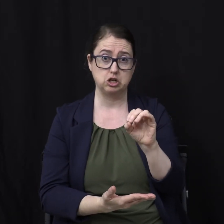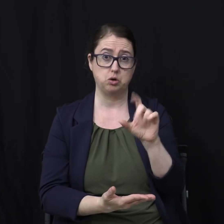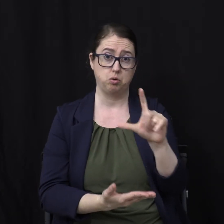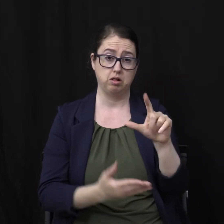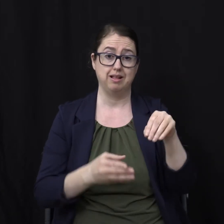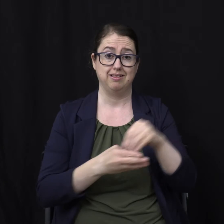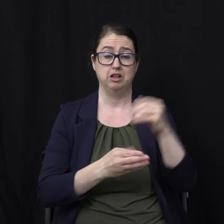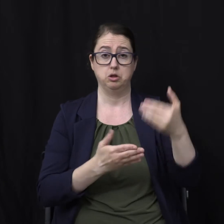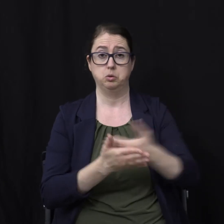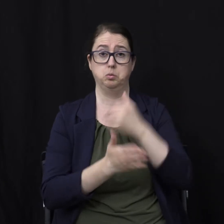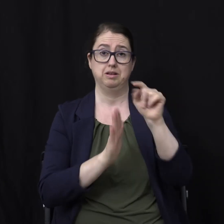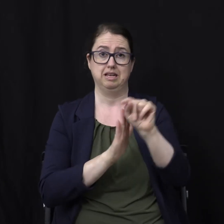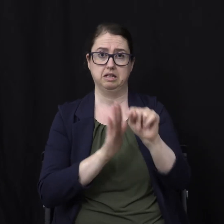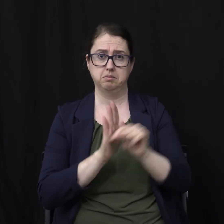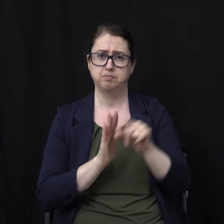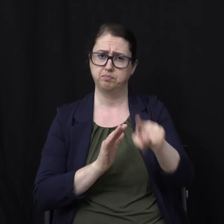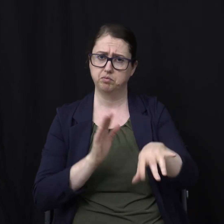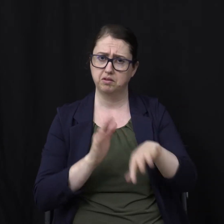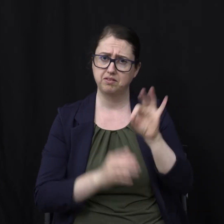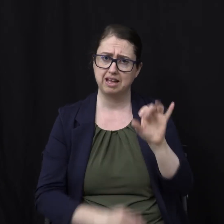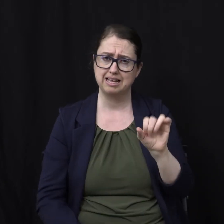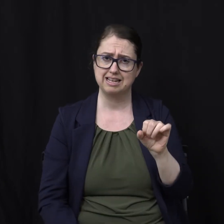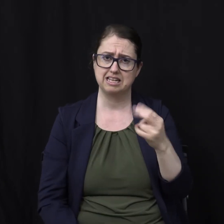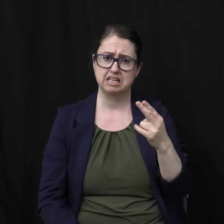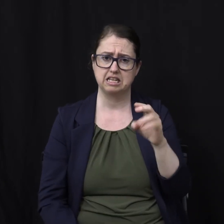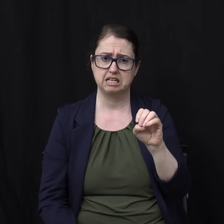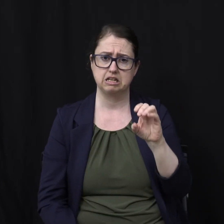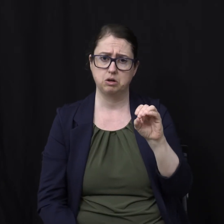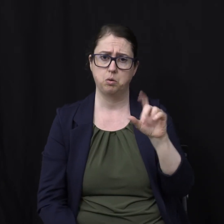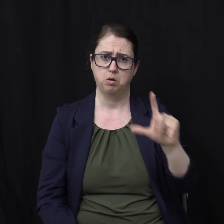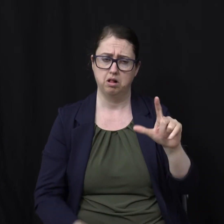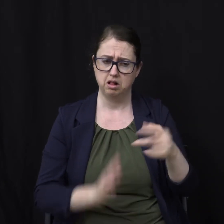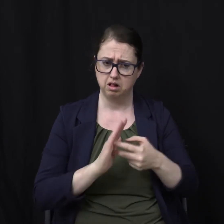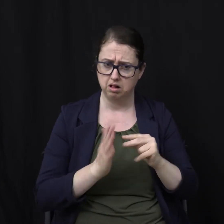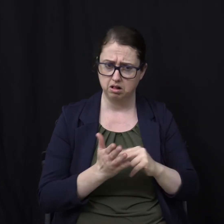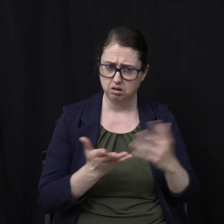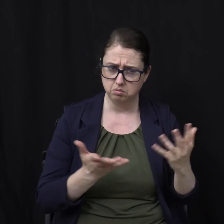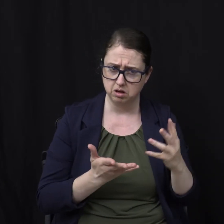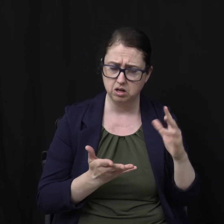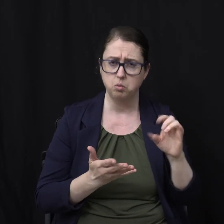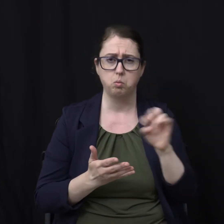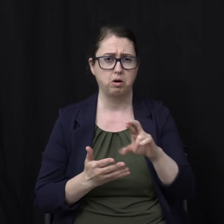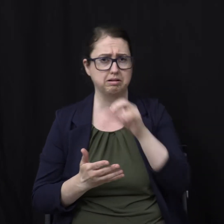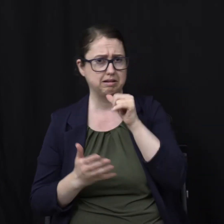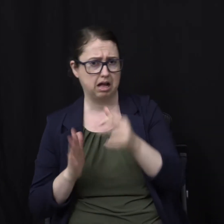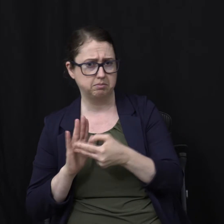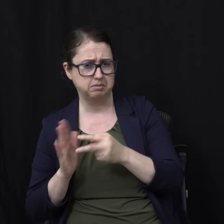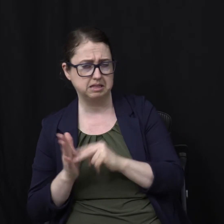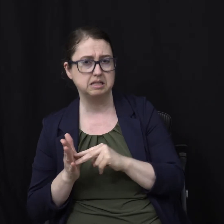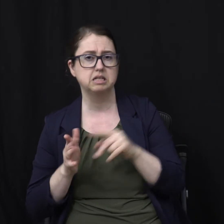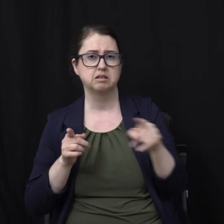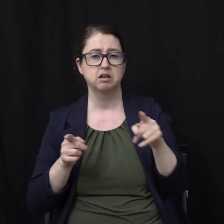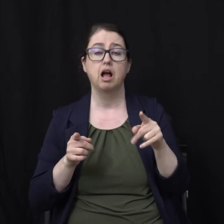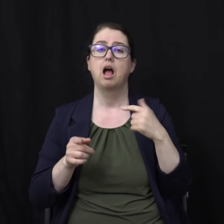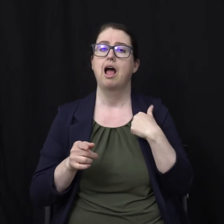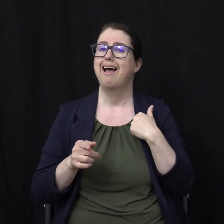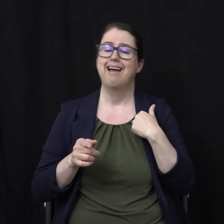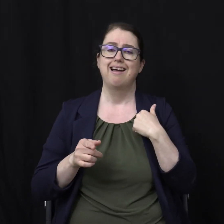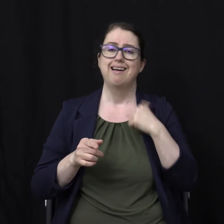And you will discover What sheol is And what it is not Now can I just give you a few On the screen Because we don't have time To do every